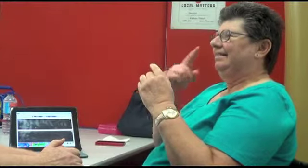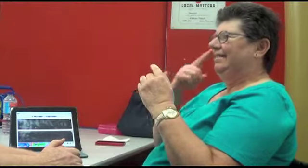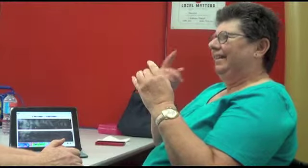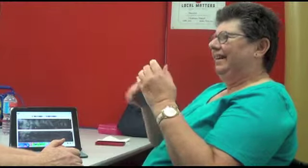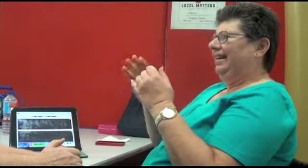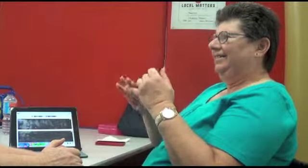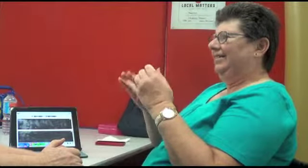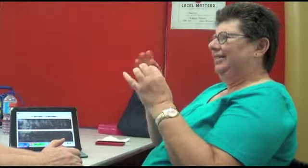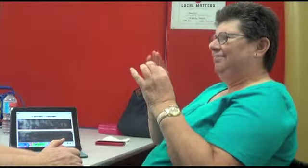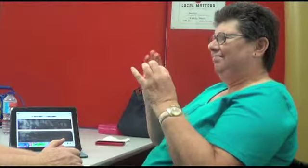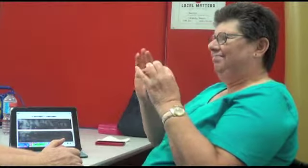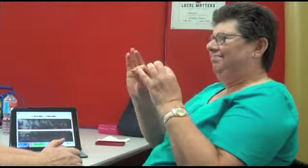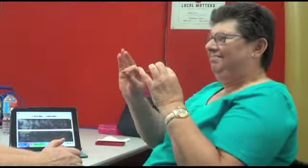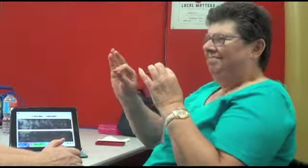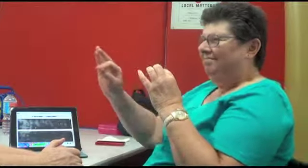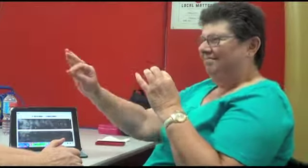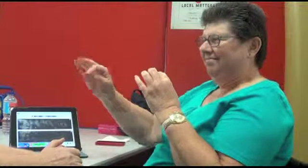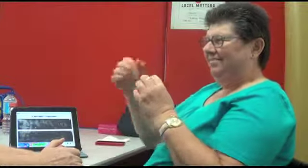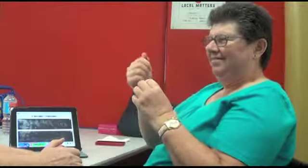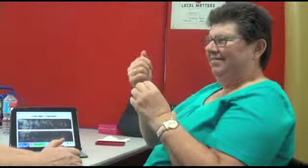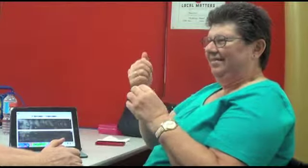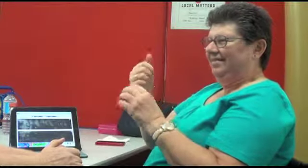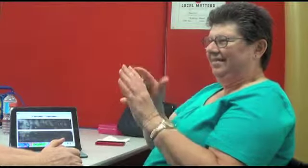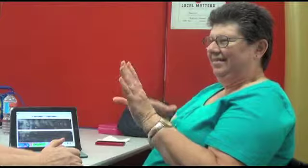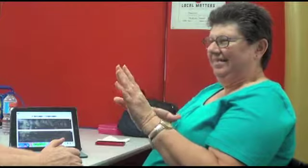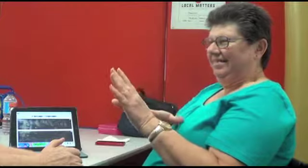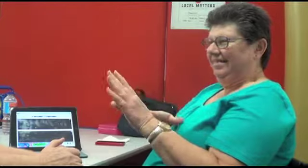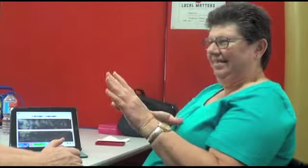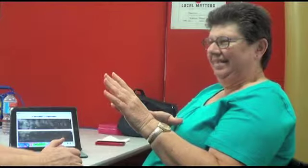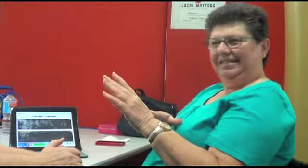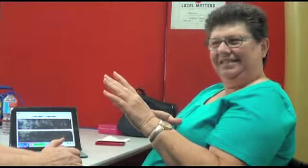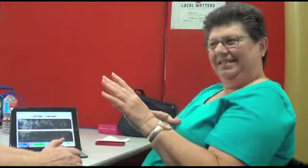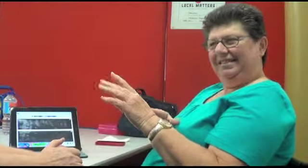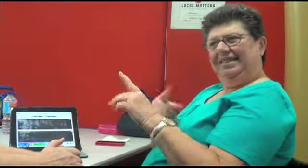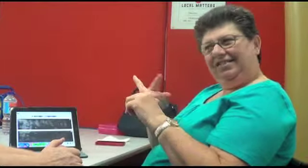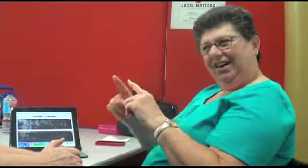So the last time I've seen my auntie was 16 years ago. It's a long time.